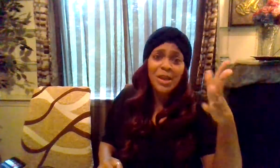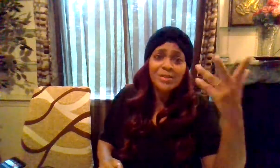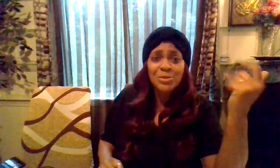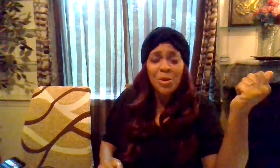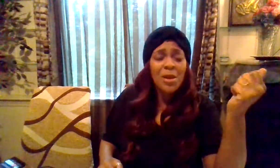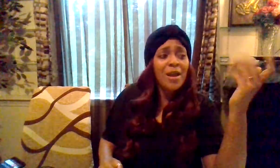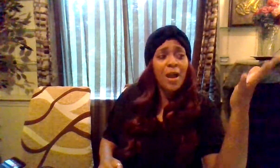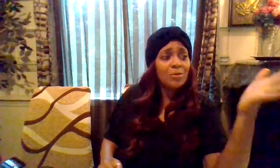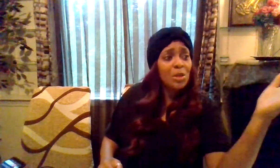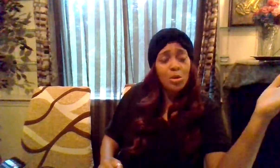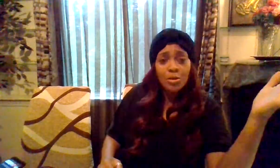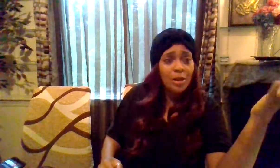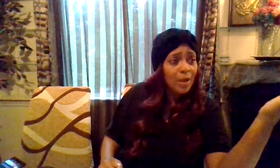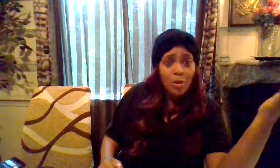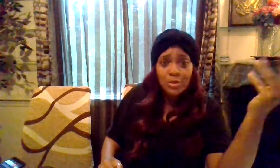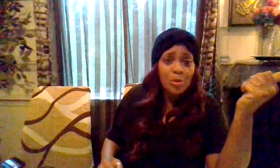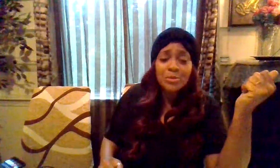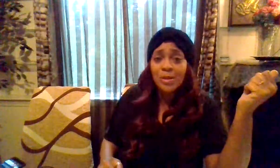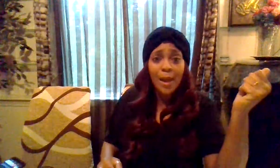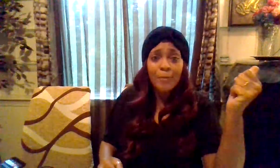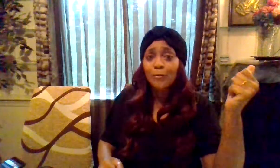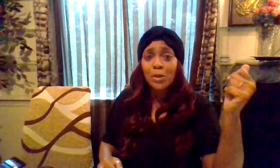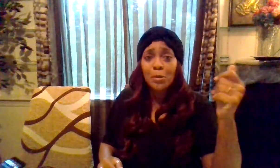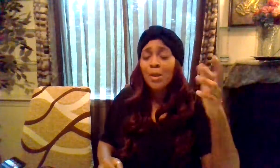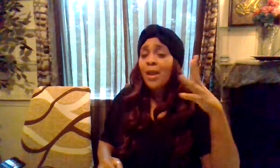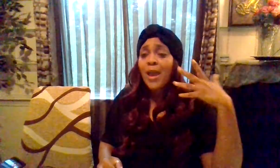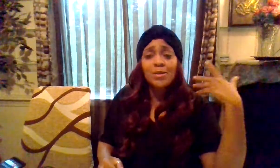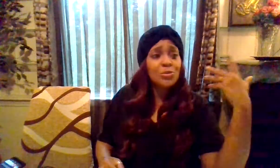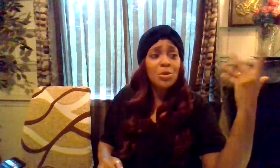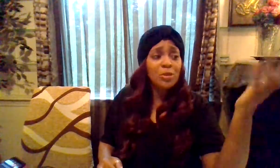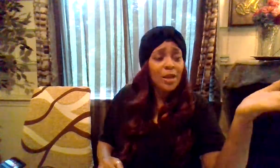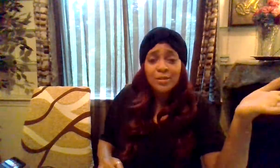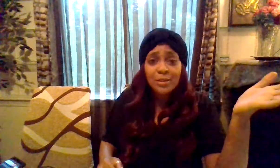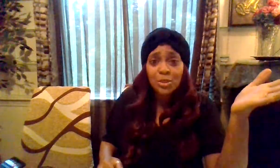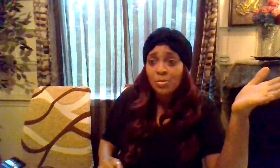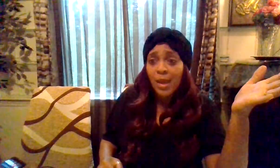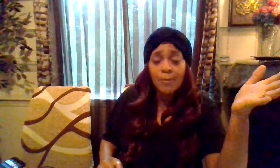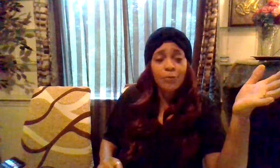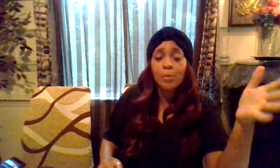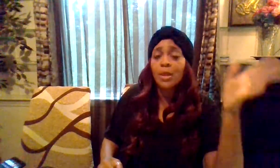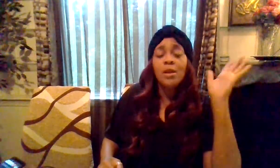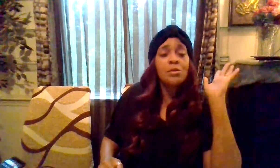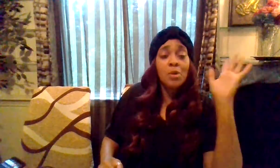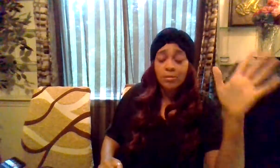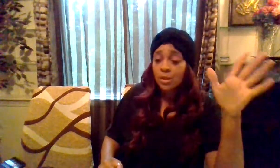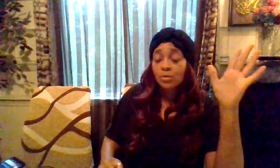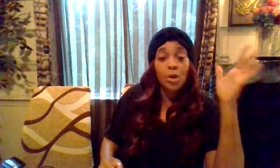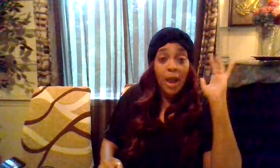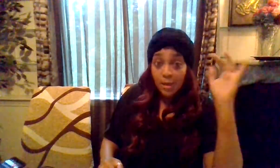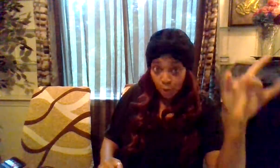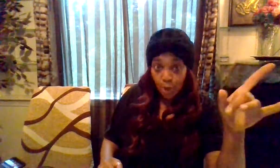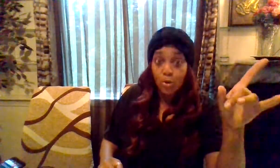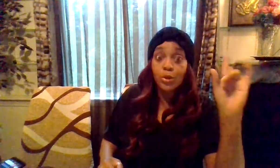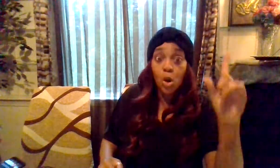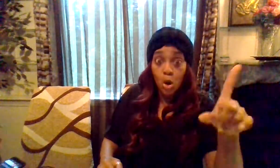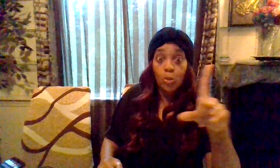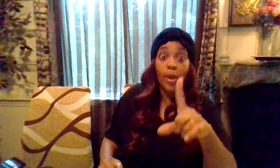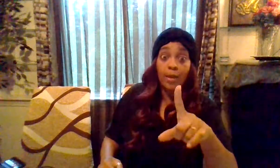nothing you know out there i was always been happy for them and you know that i think they should be happy for me you have to i had to learn the hard way